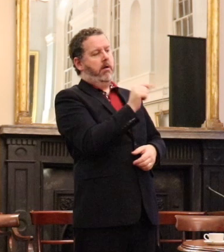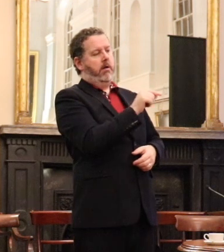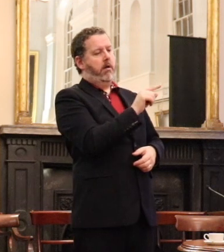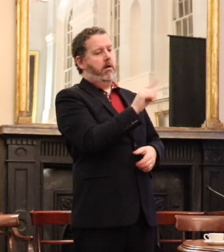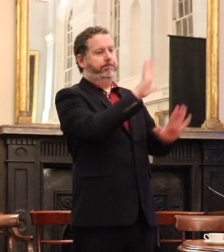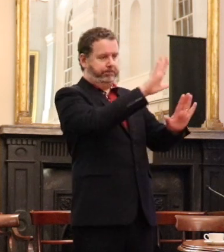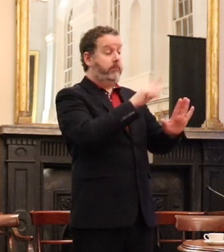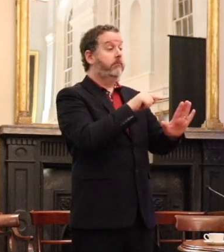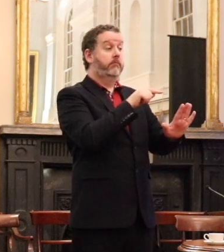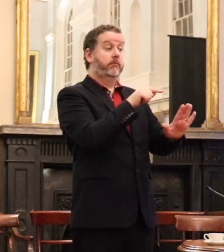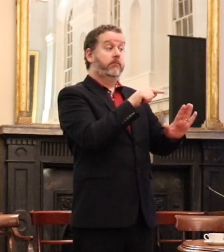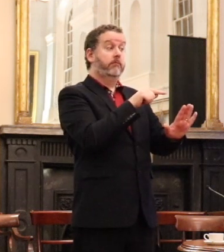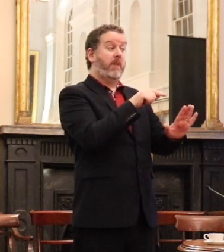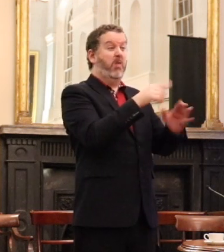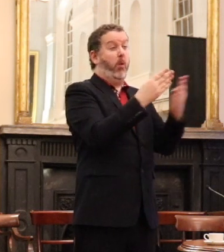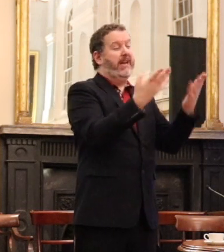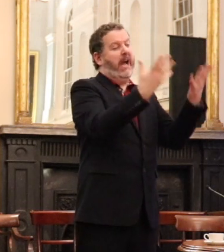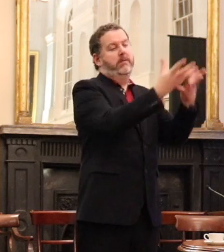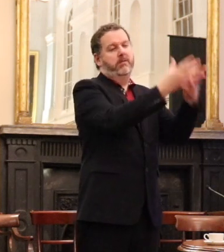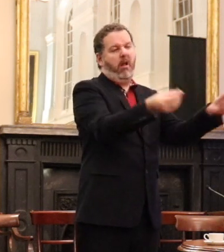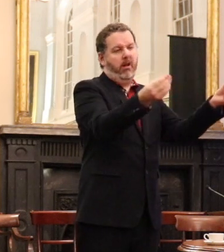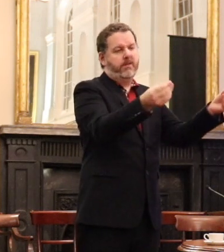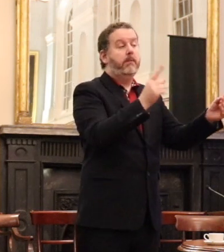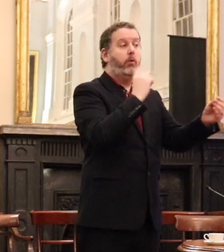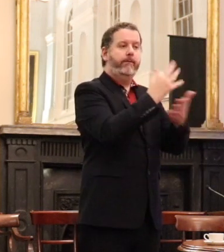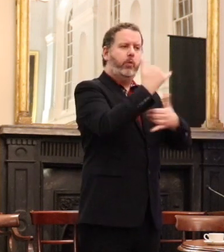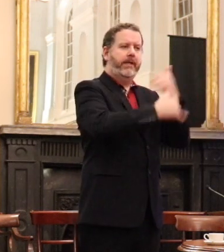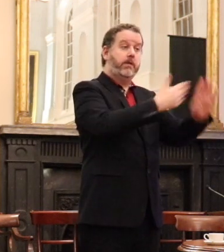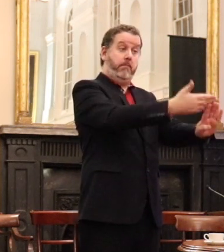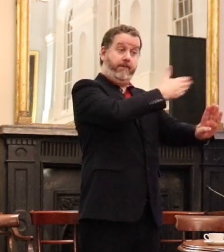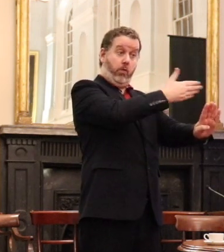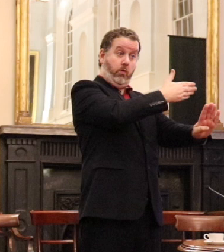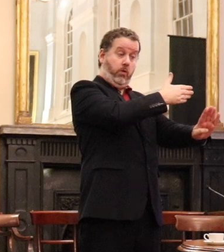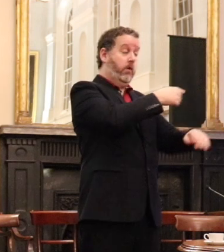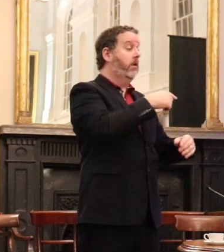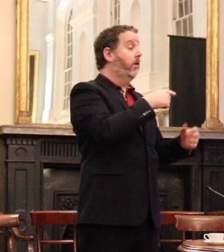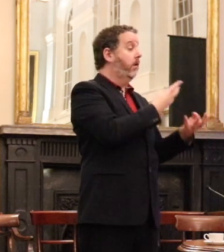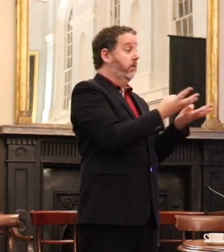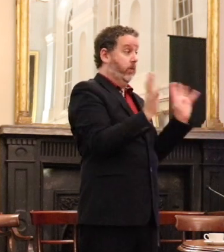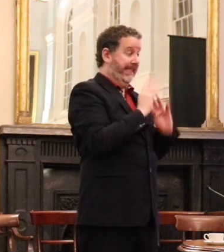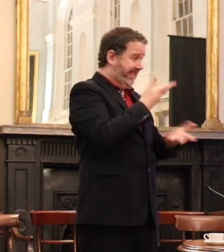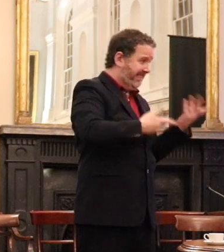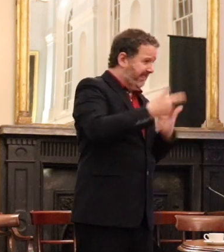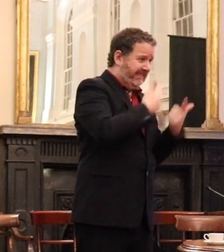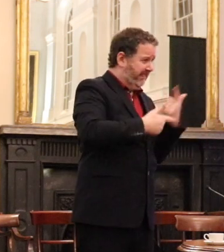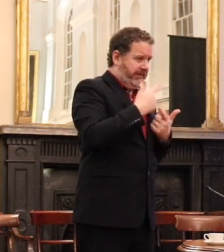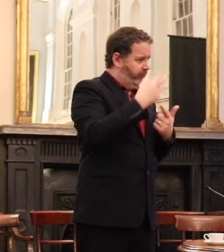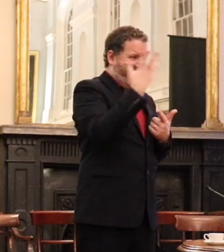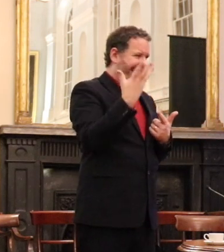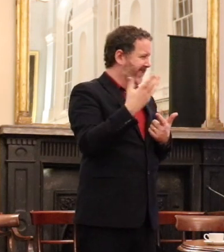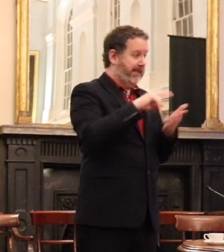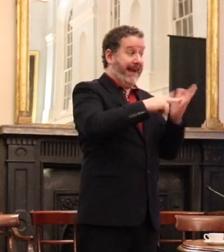a number of years before we did dissolve the board it was apparent that the plan was effectively going to be discovered.